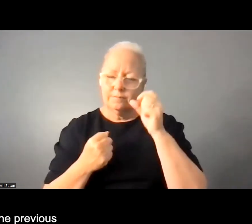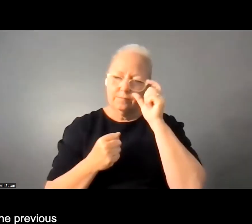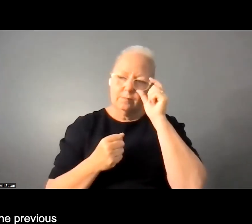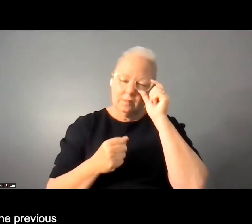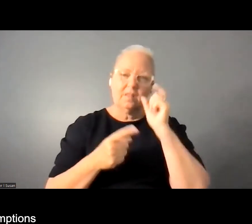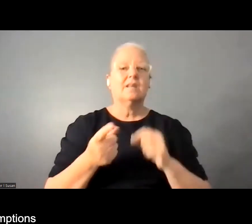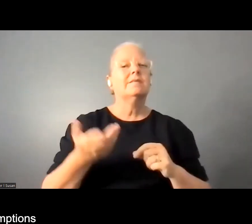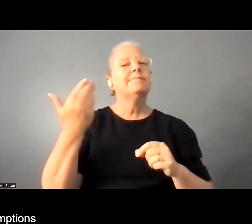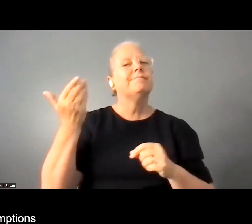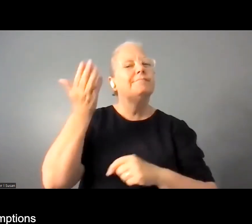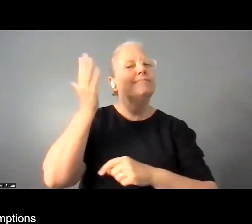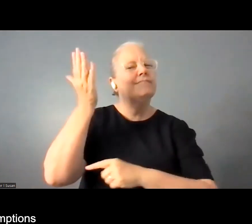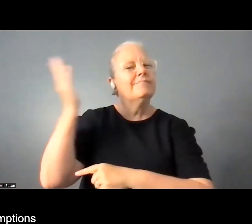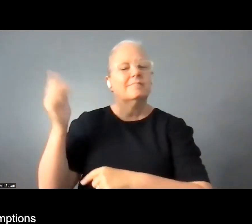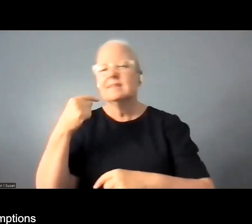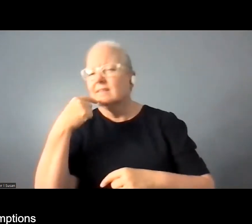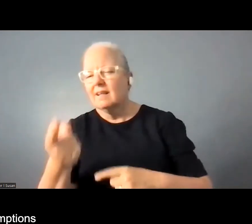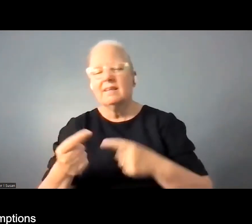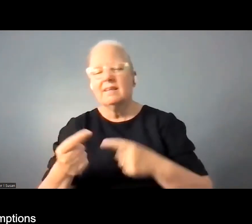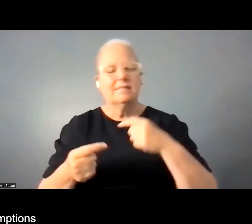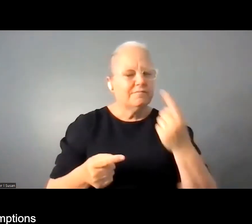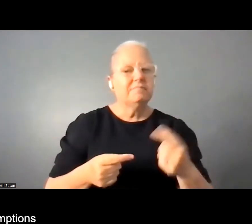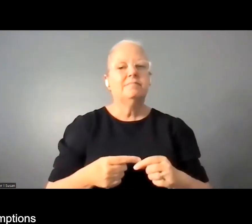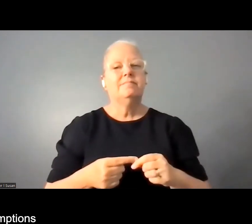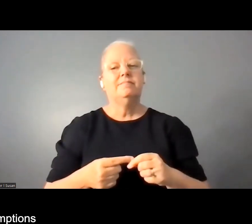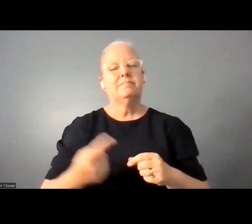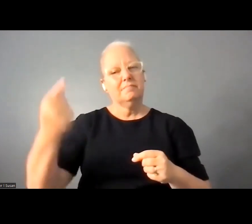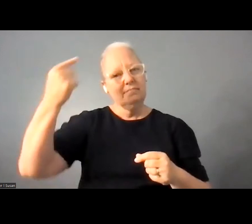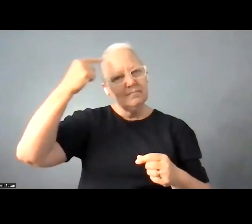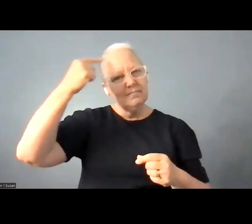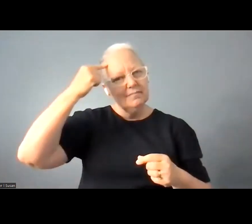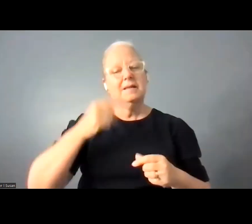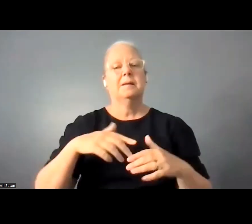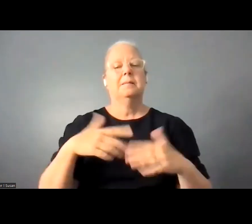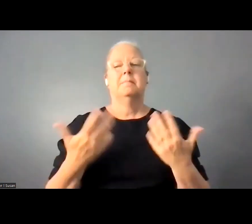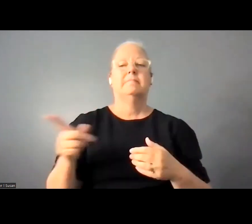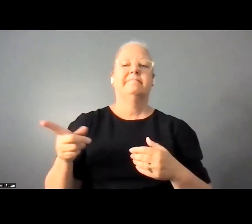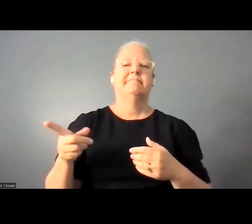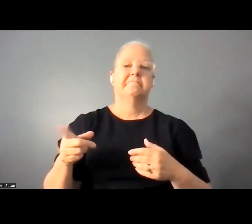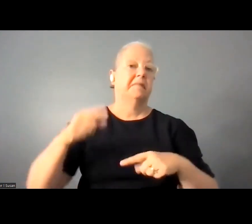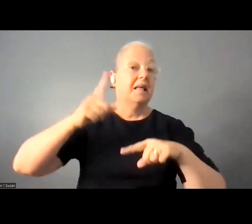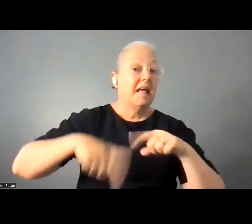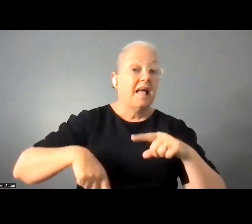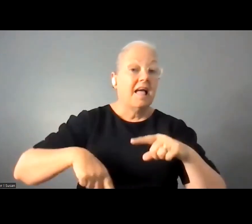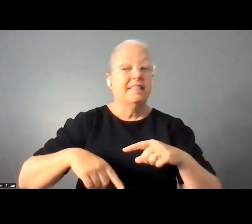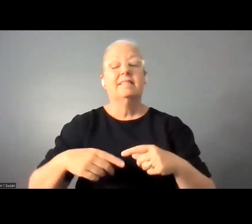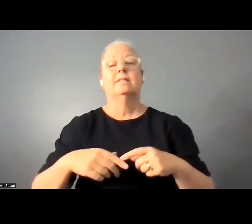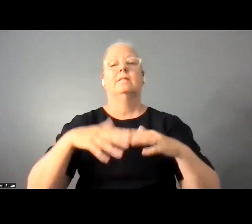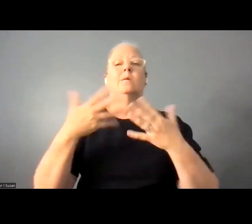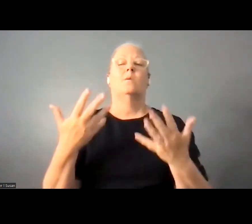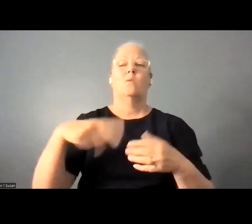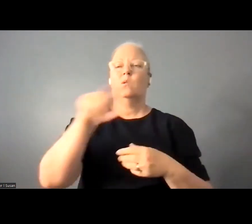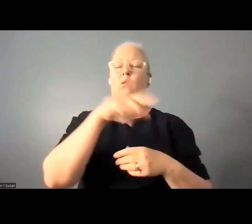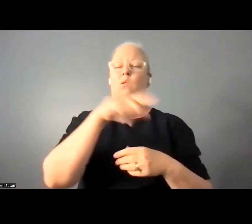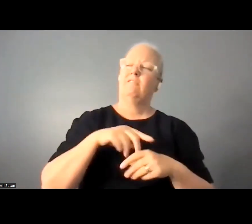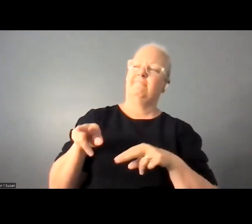have pointed out there are assumptions that this is to do with the incapacity uh or uh stigma or in